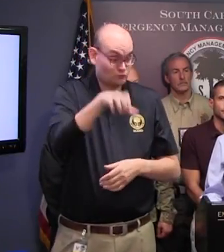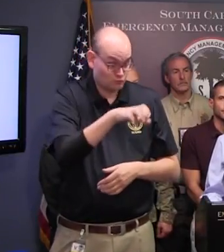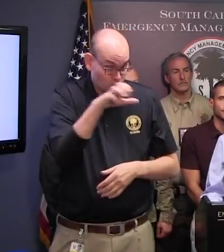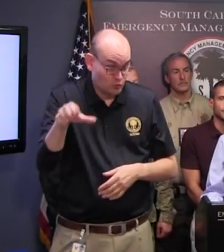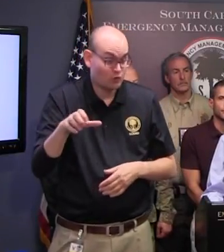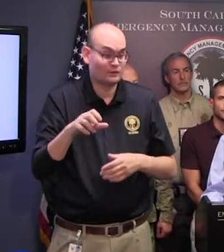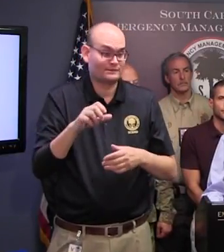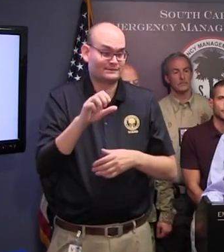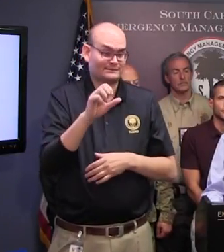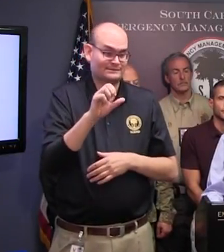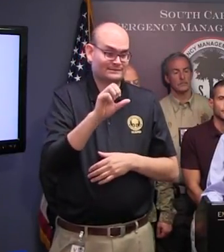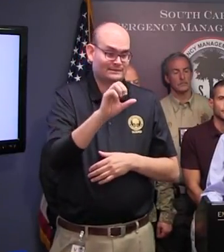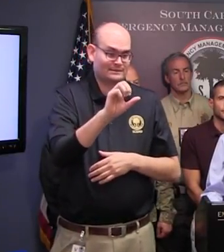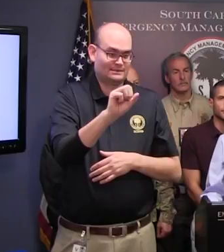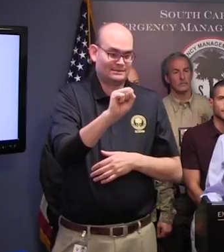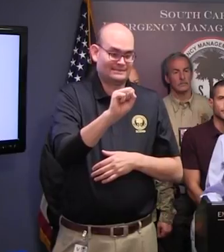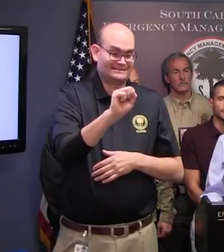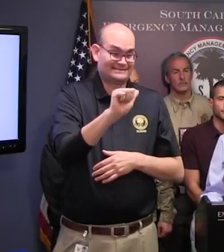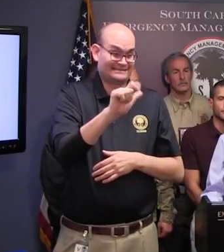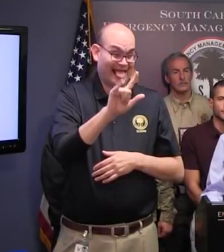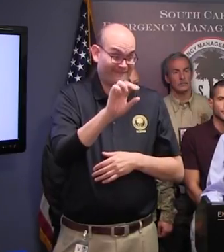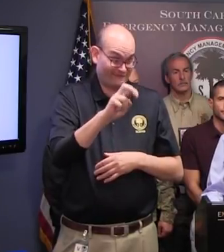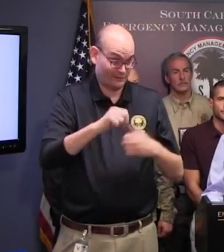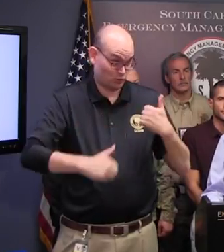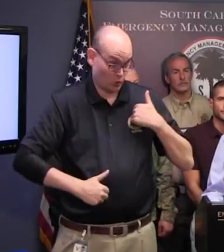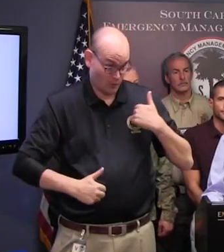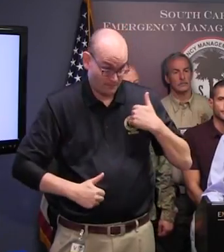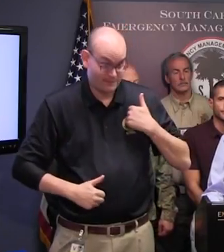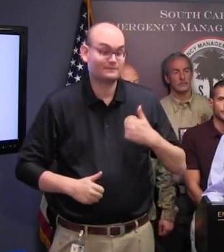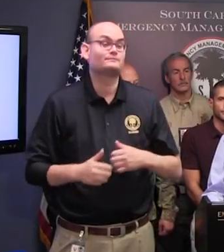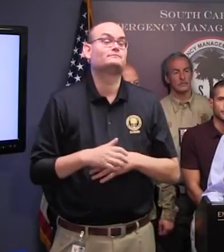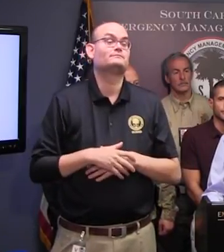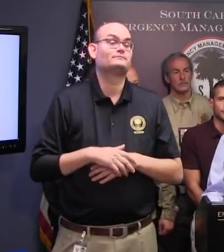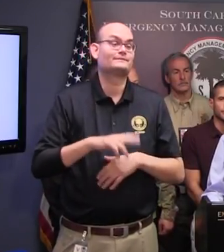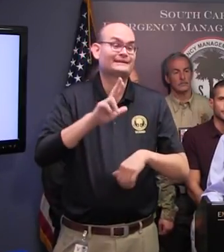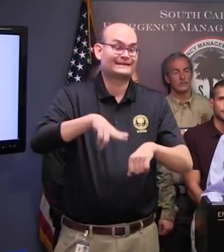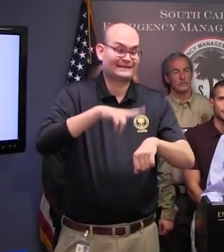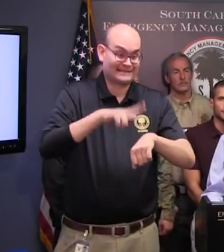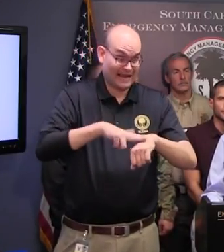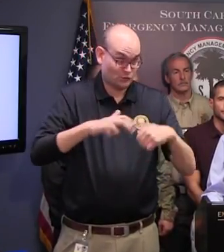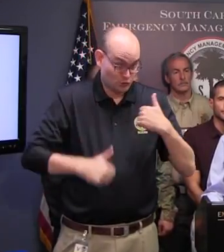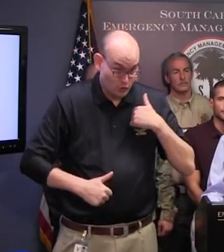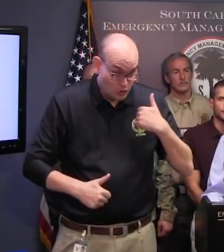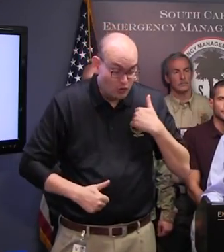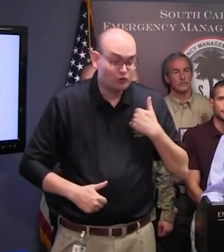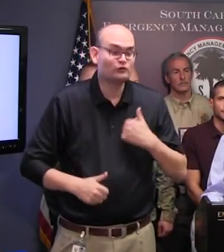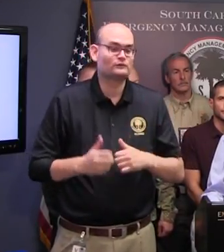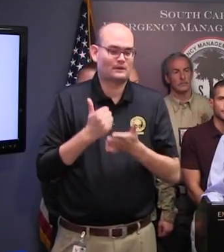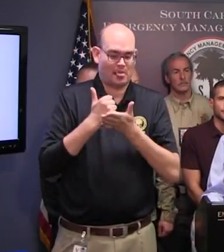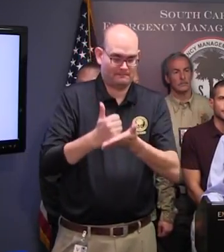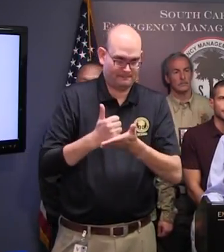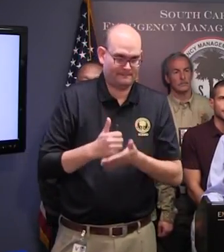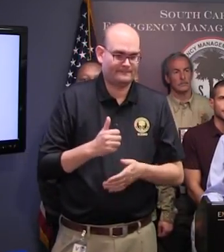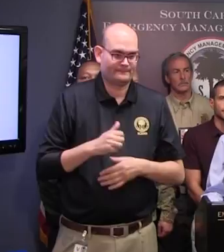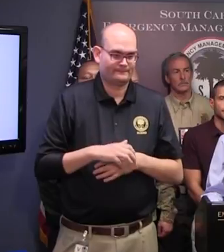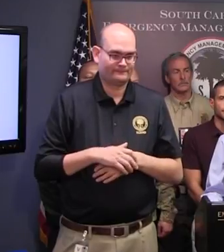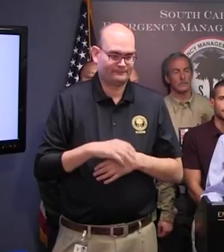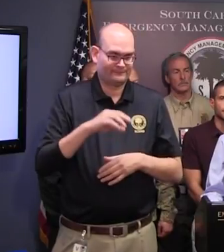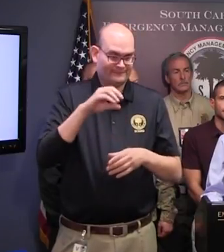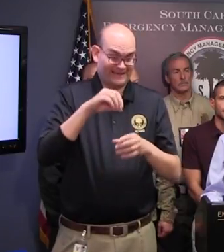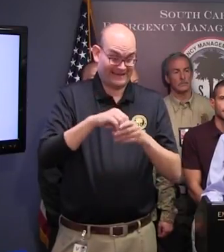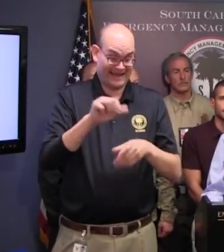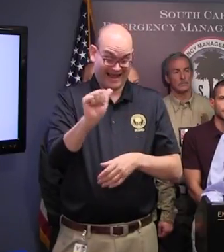of course, law enforcement. As of 2 p.m., we currently have 11 shelters and the Anderson Civic Center